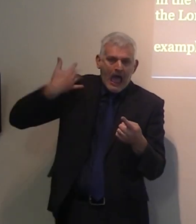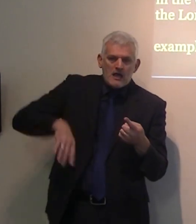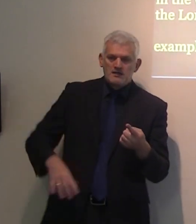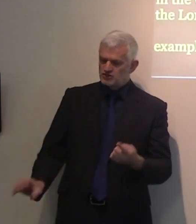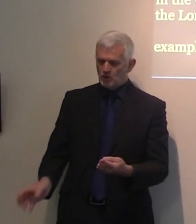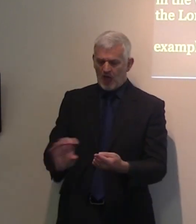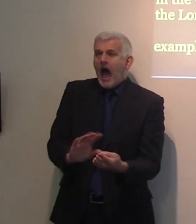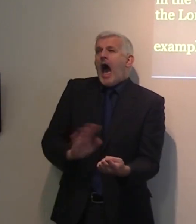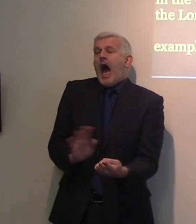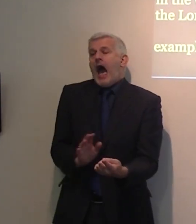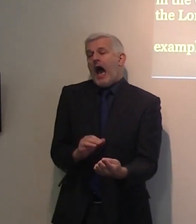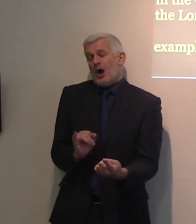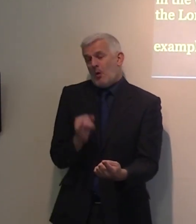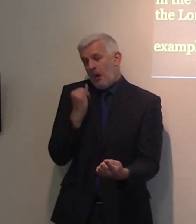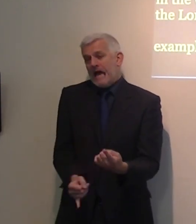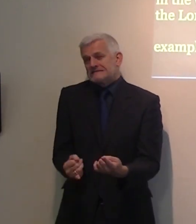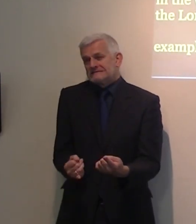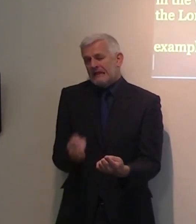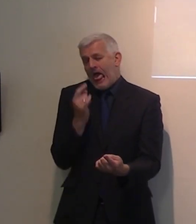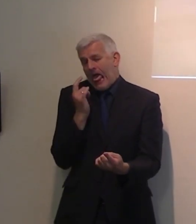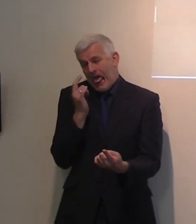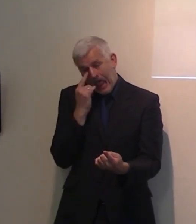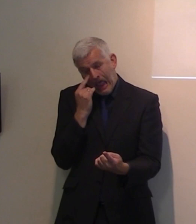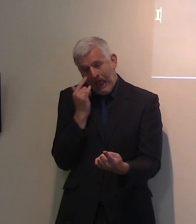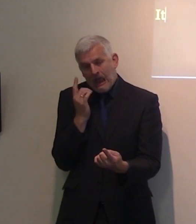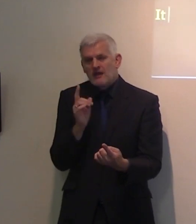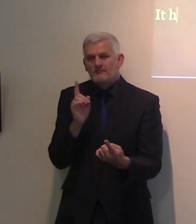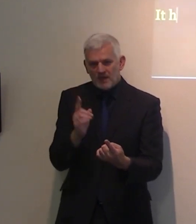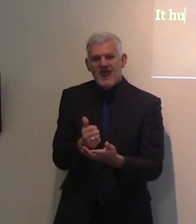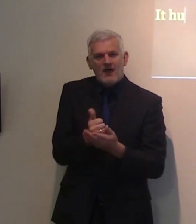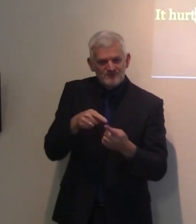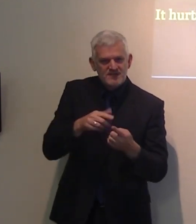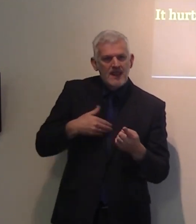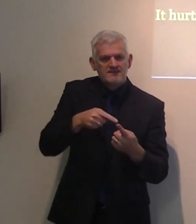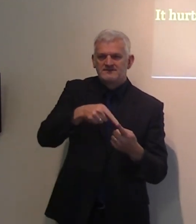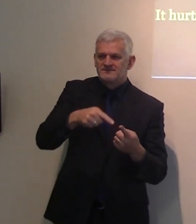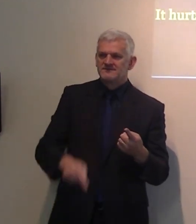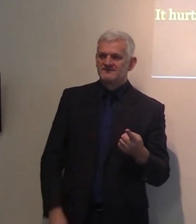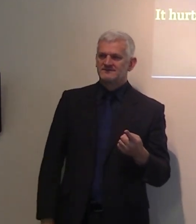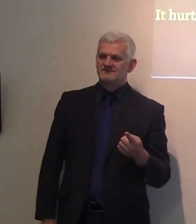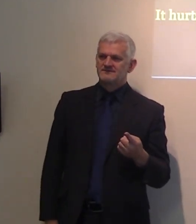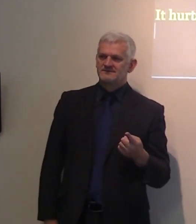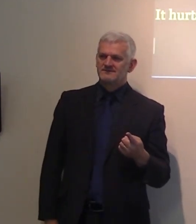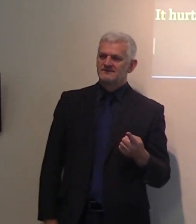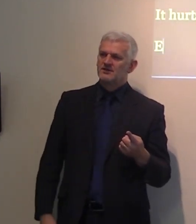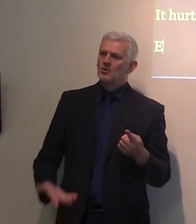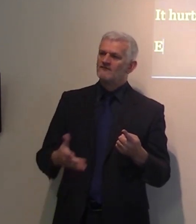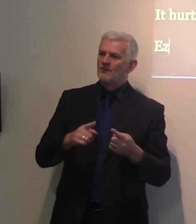And in the book of Ezekiel, again we don't have time to turn into the verses, but Ezekiel chapter 16, we are